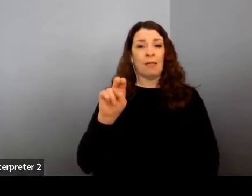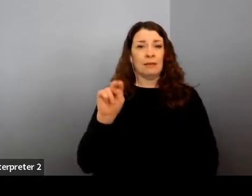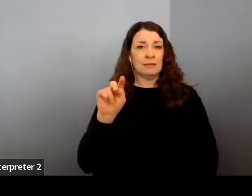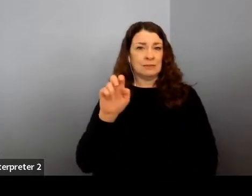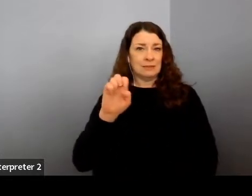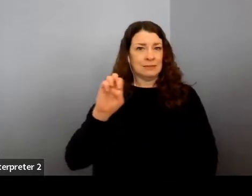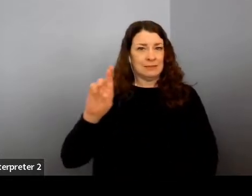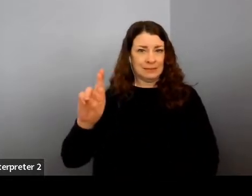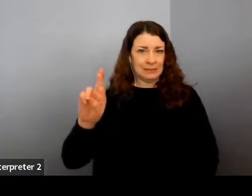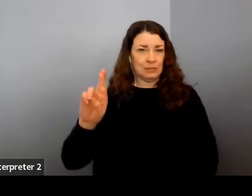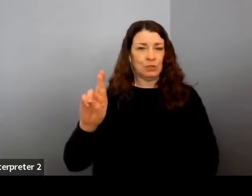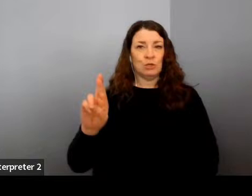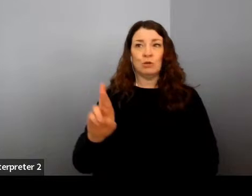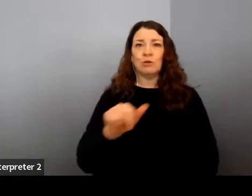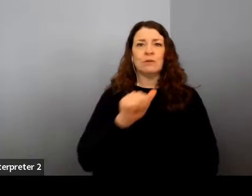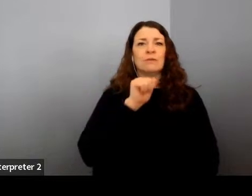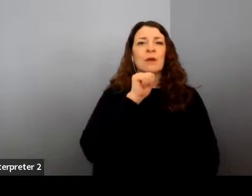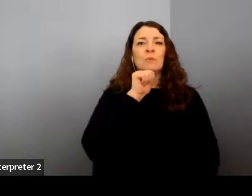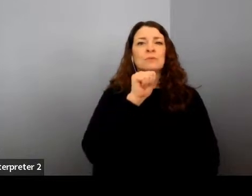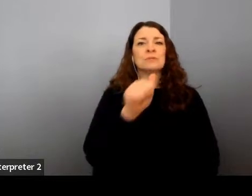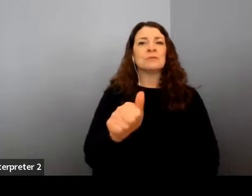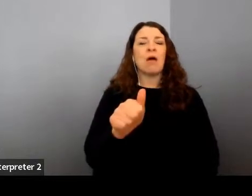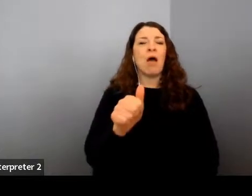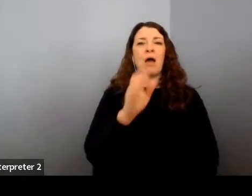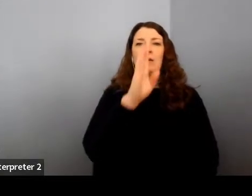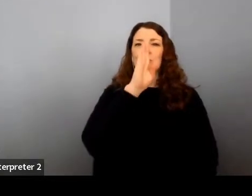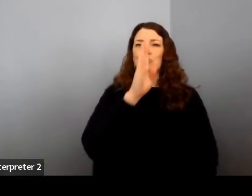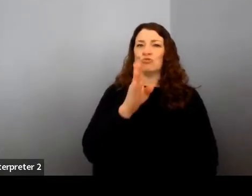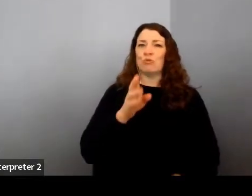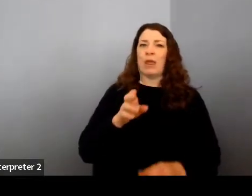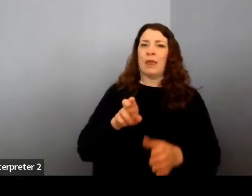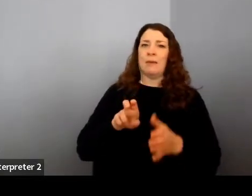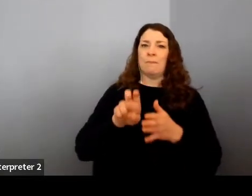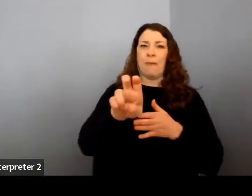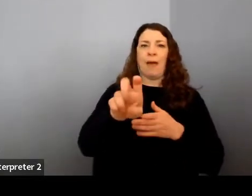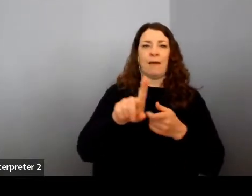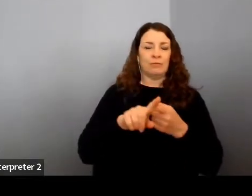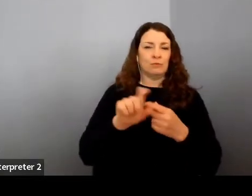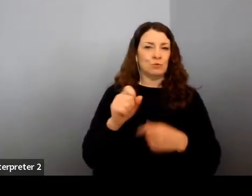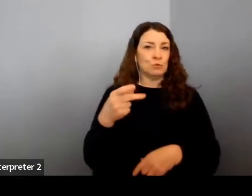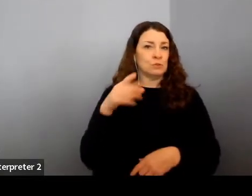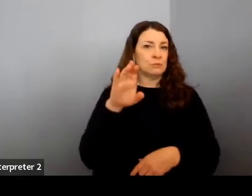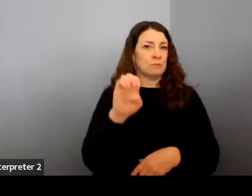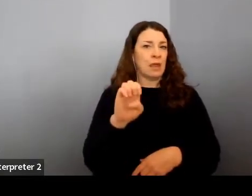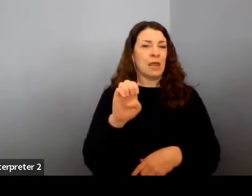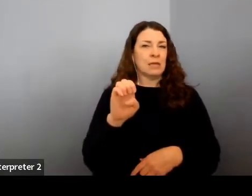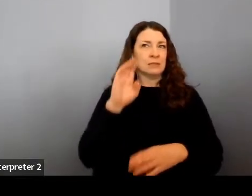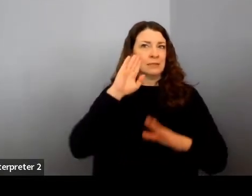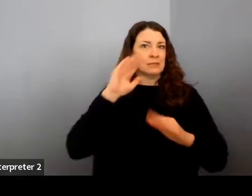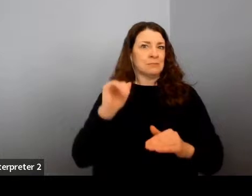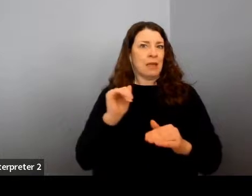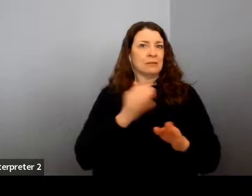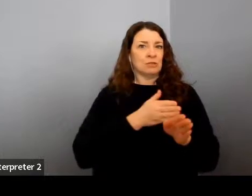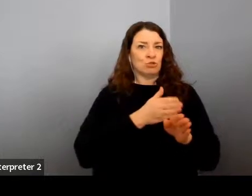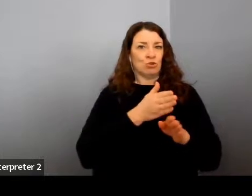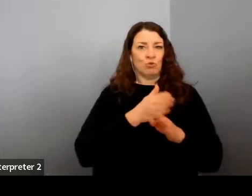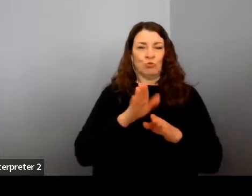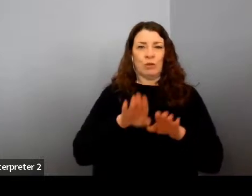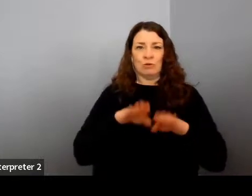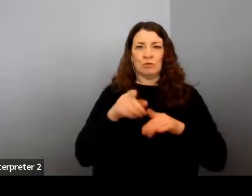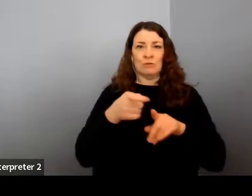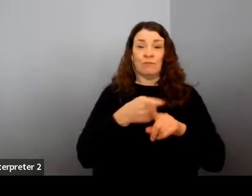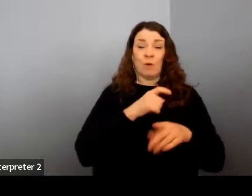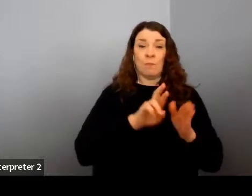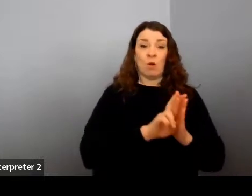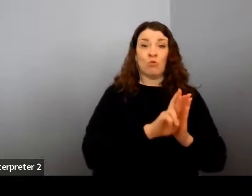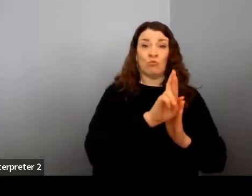on the straight path to space in terms of, you know, expected career steps coming from a rocket company and moving